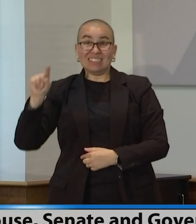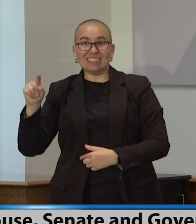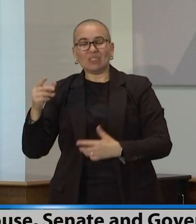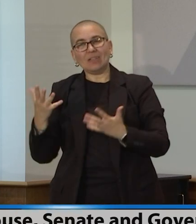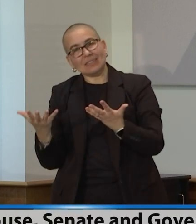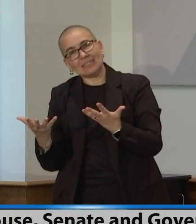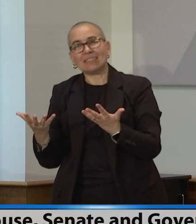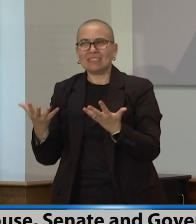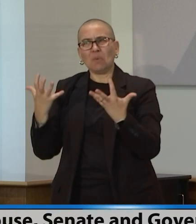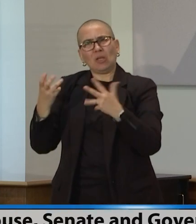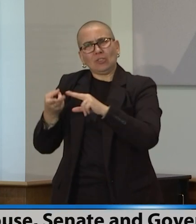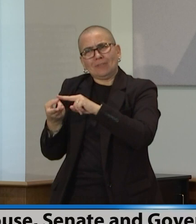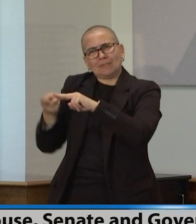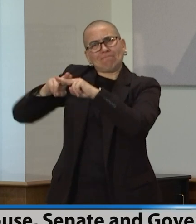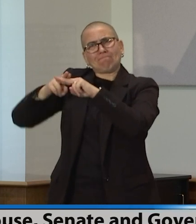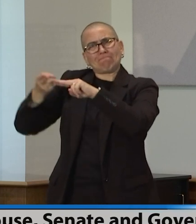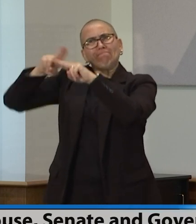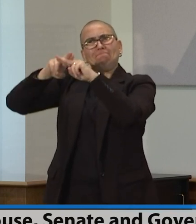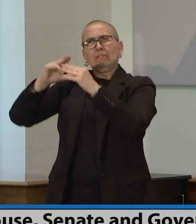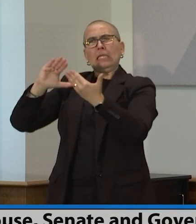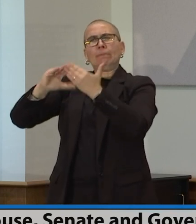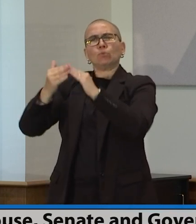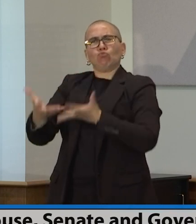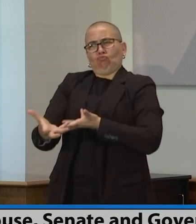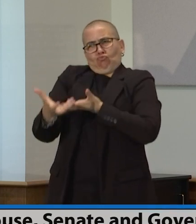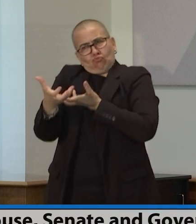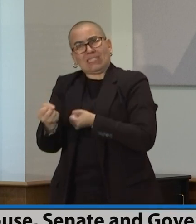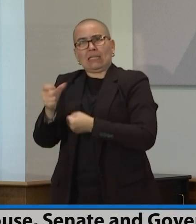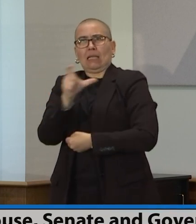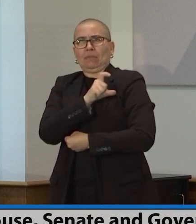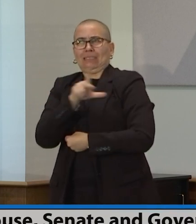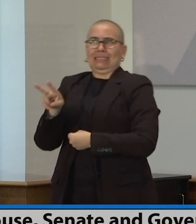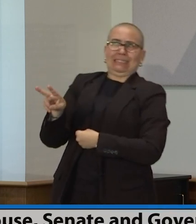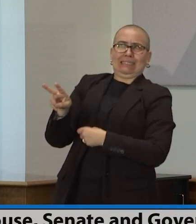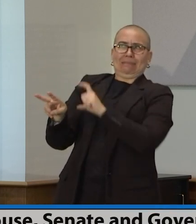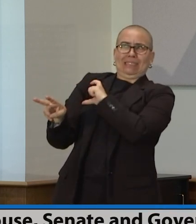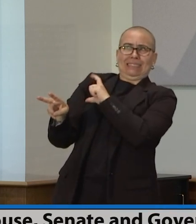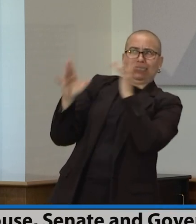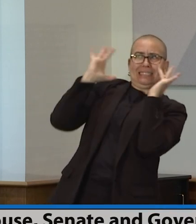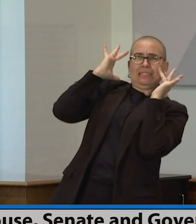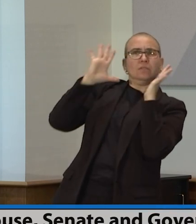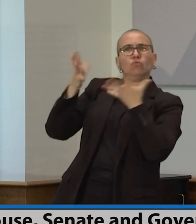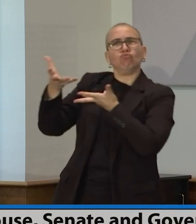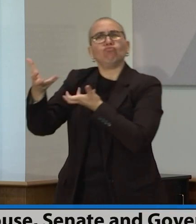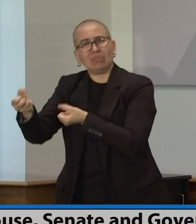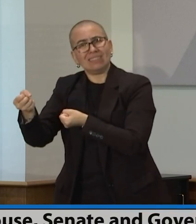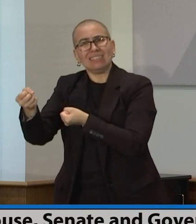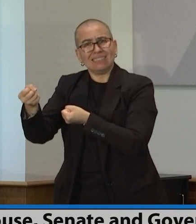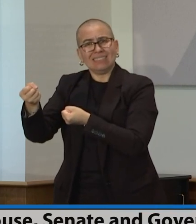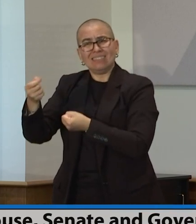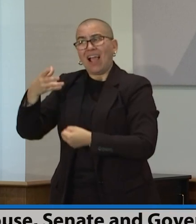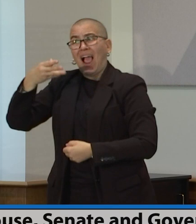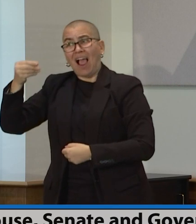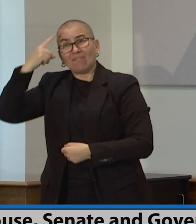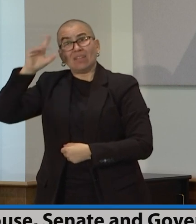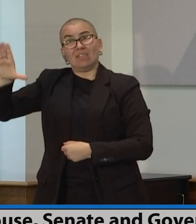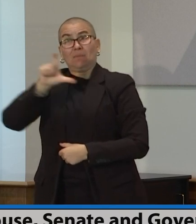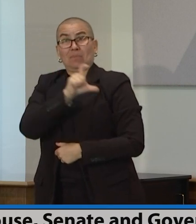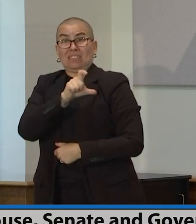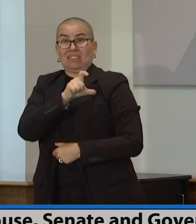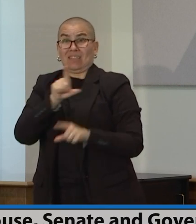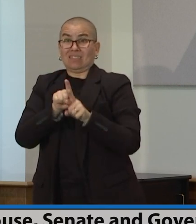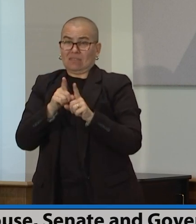and that makes the police job a little bit easier because that community trust is restored. So this is a good day.